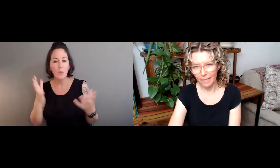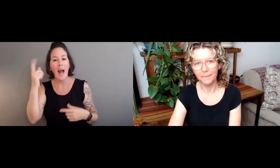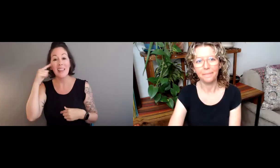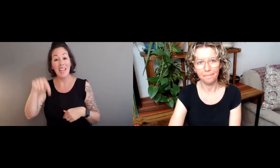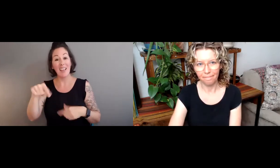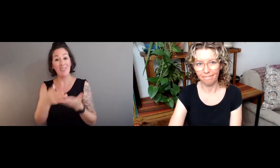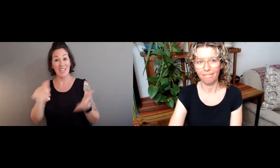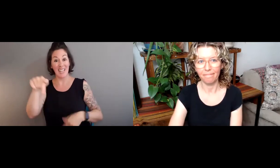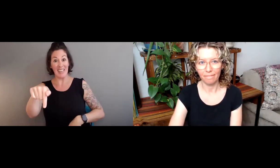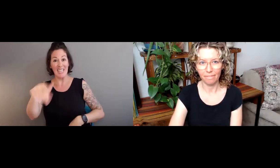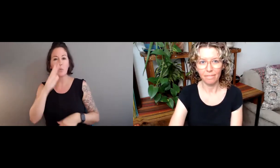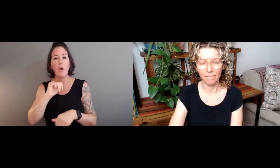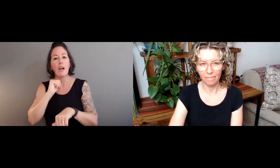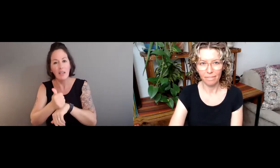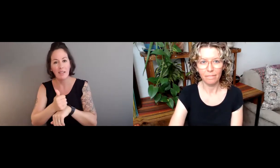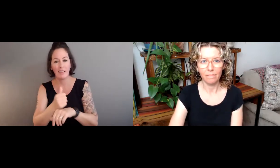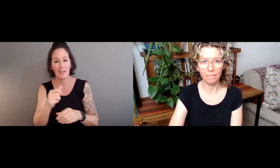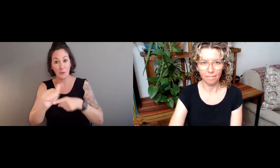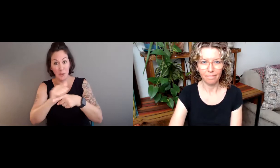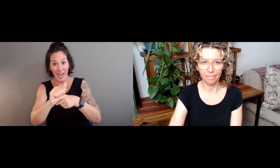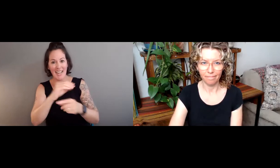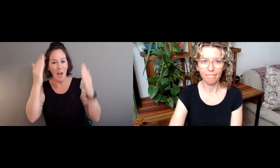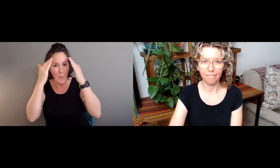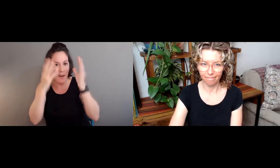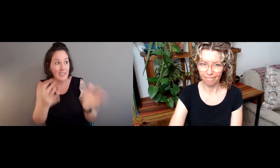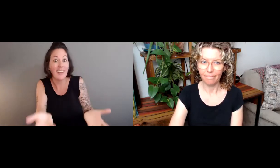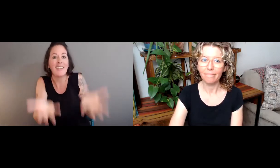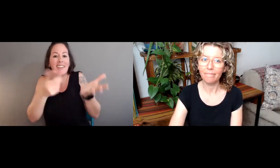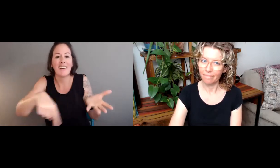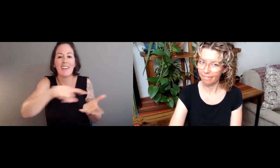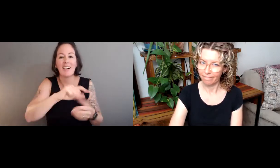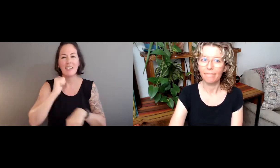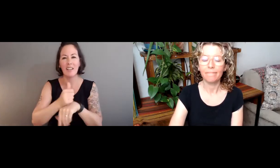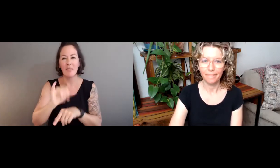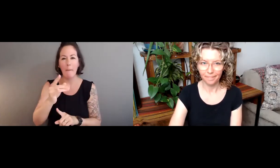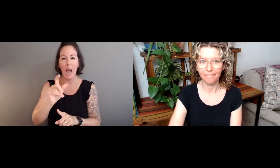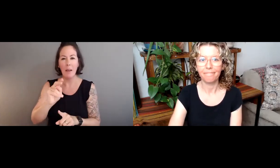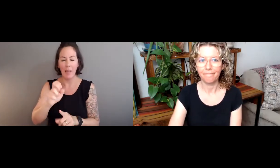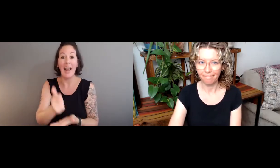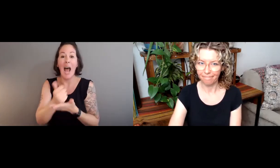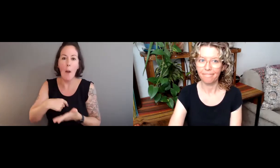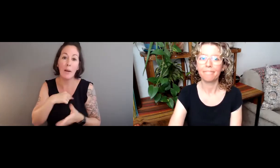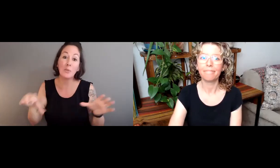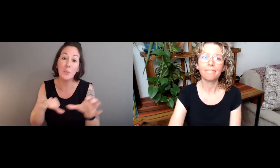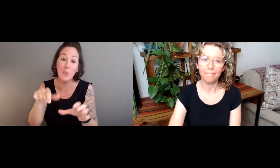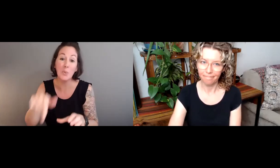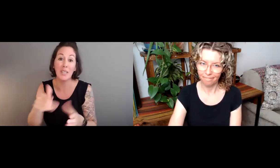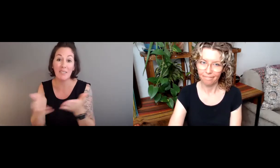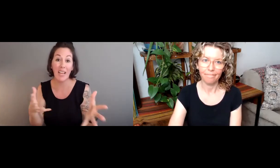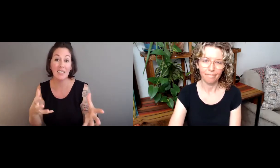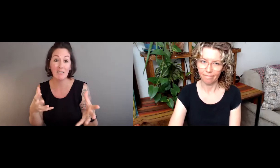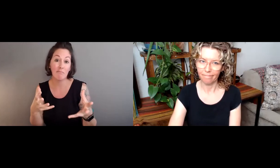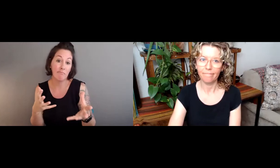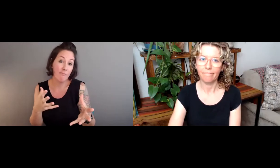dialogue. Right. And so I think that this will really set the stage for training, awareness, and it'll